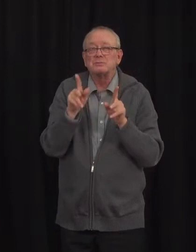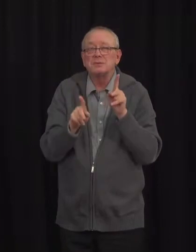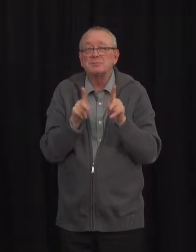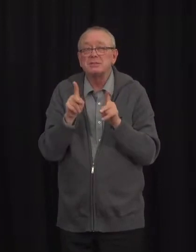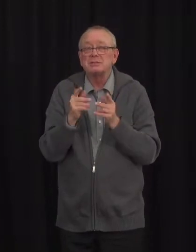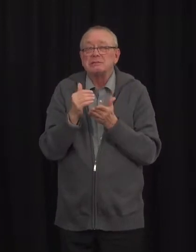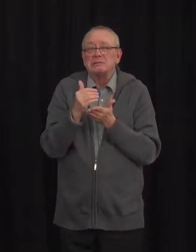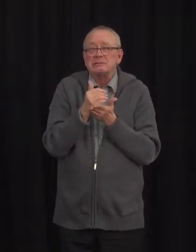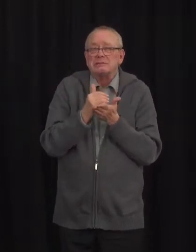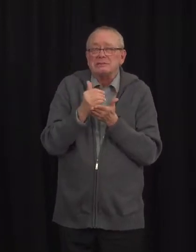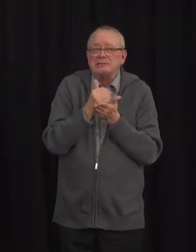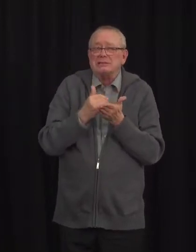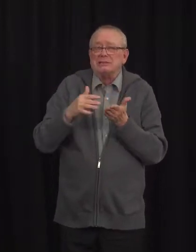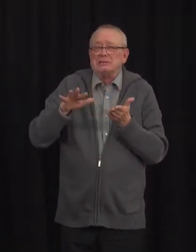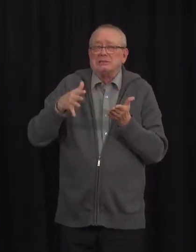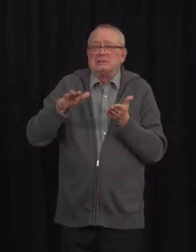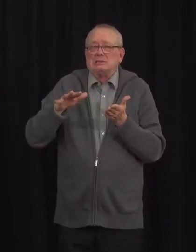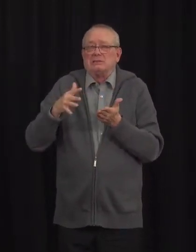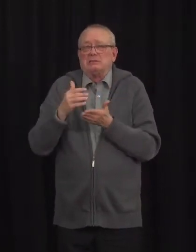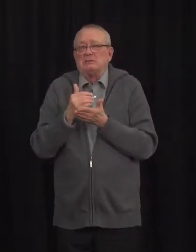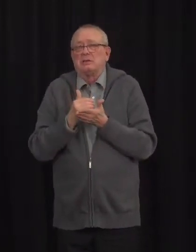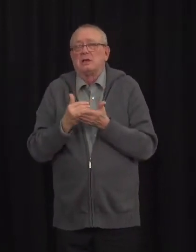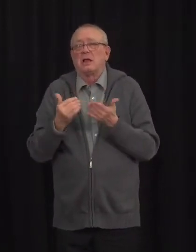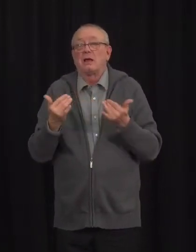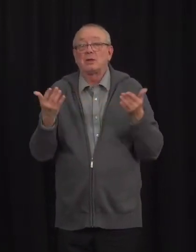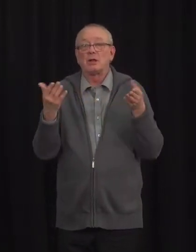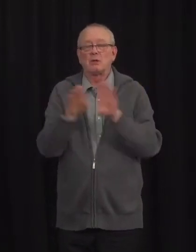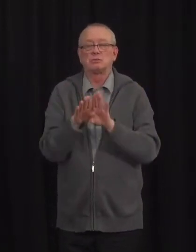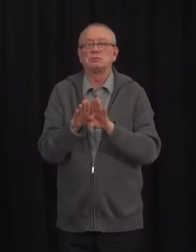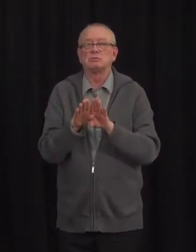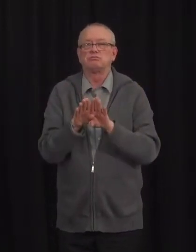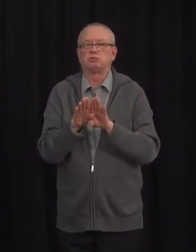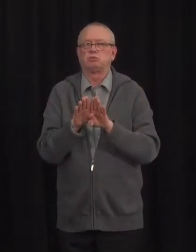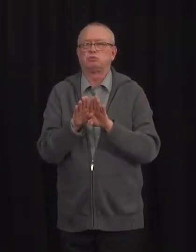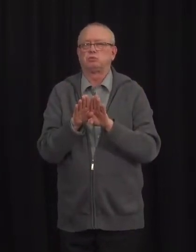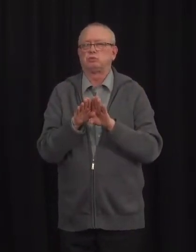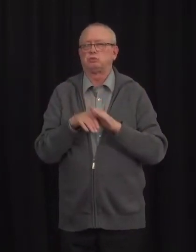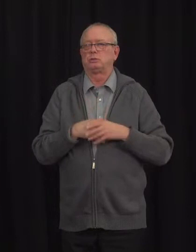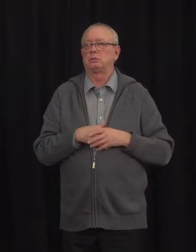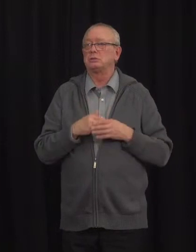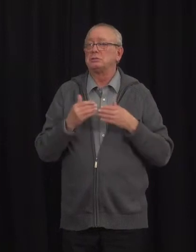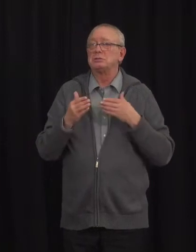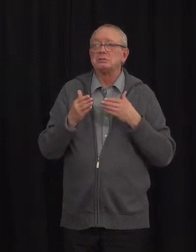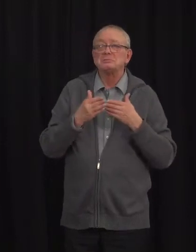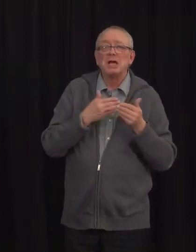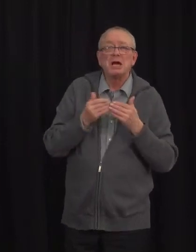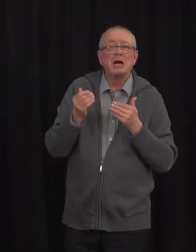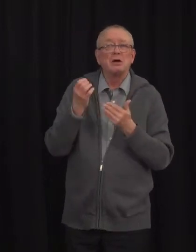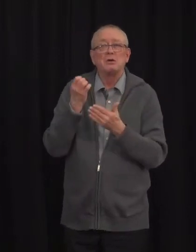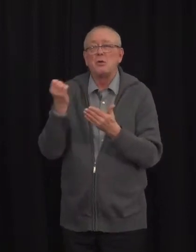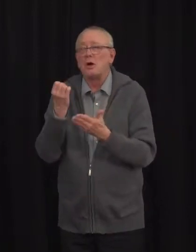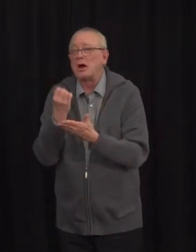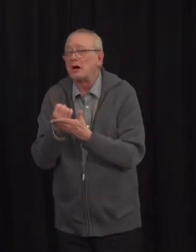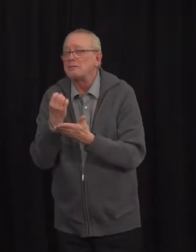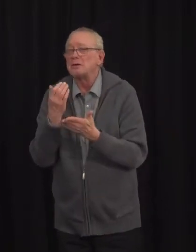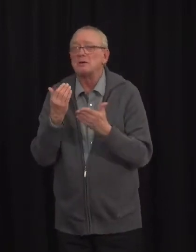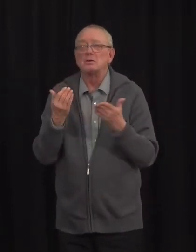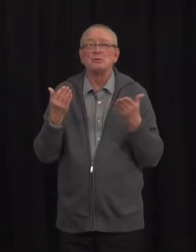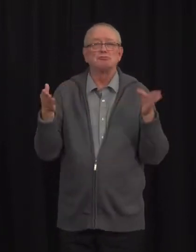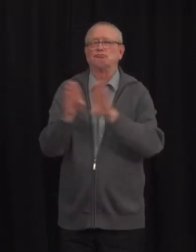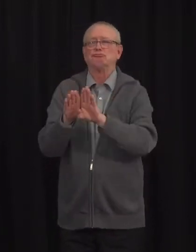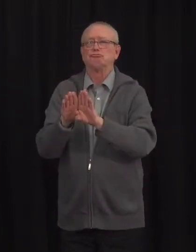And to say, you know, in sort of an excess of caution, even though it's not supported by the data, we're going to shut them all down